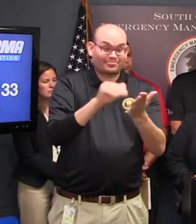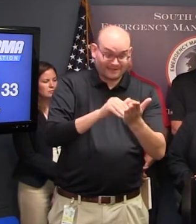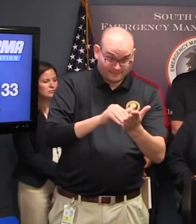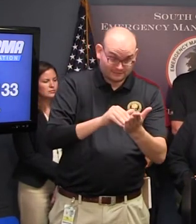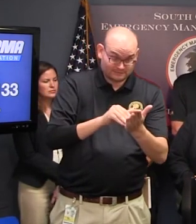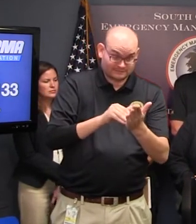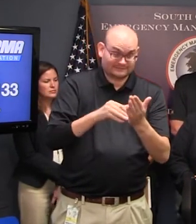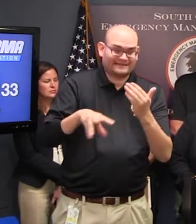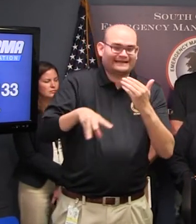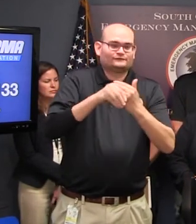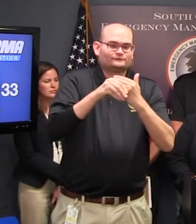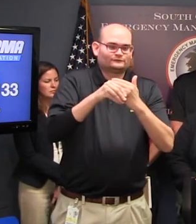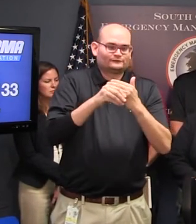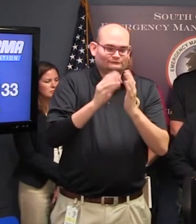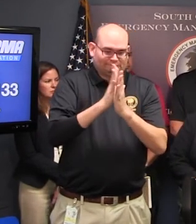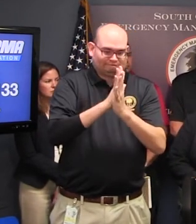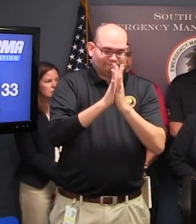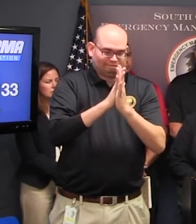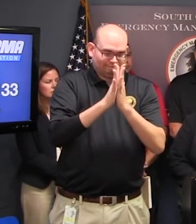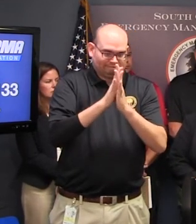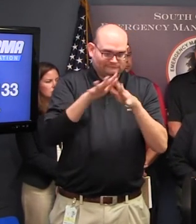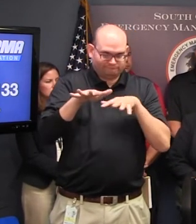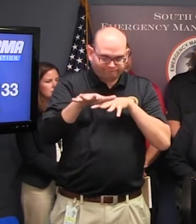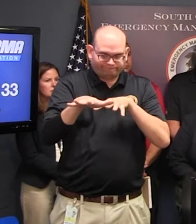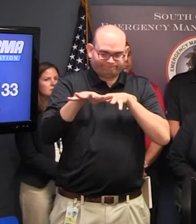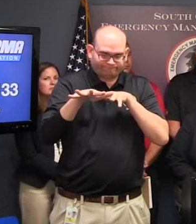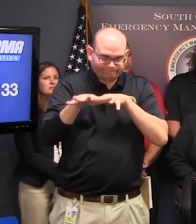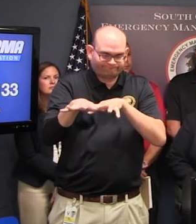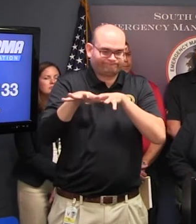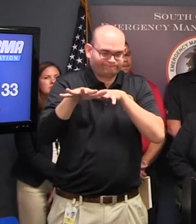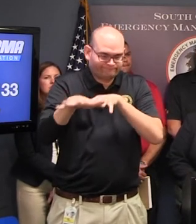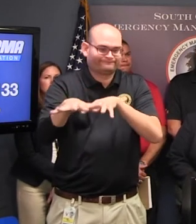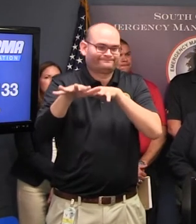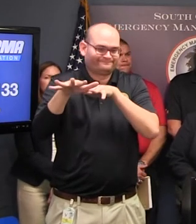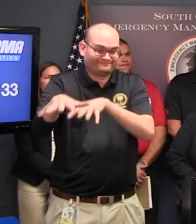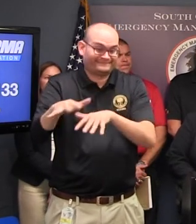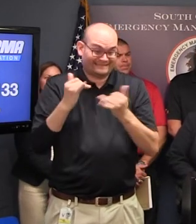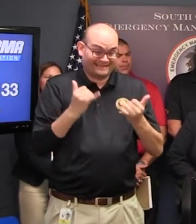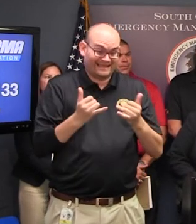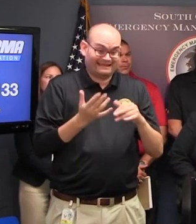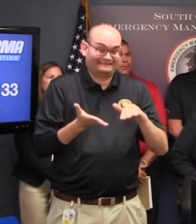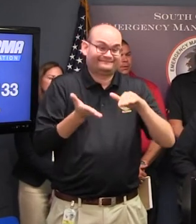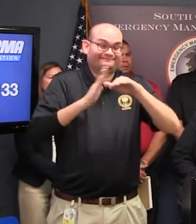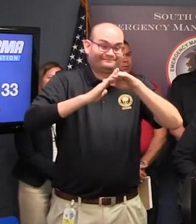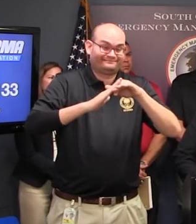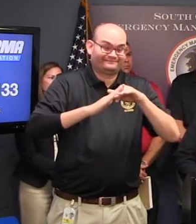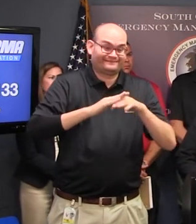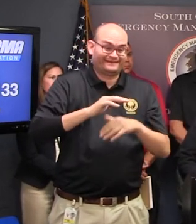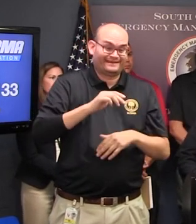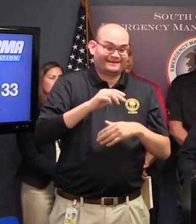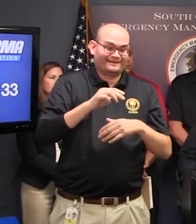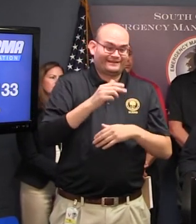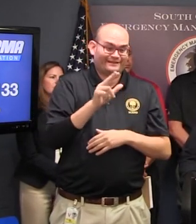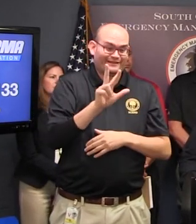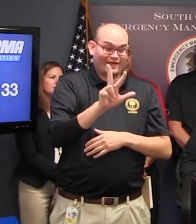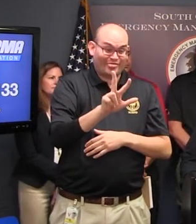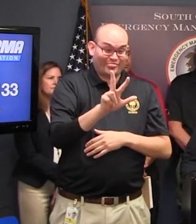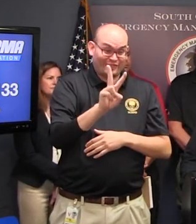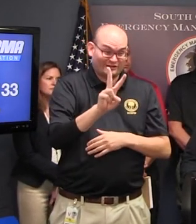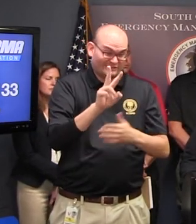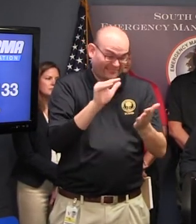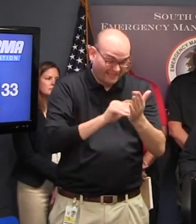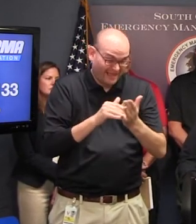interstates from our neighboring states that number increased by another 32,000 since yesterday's briefing so we